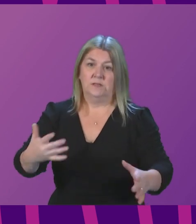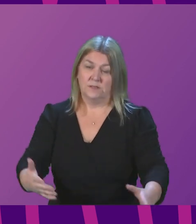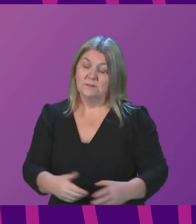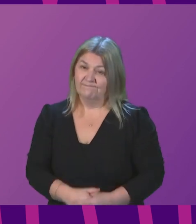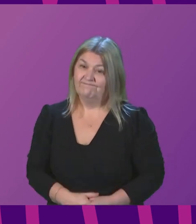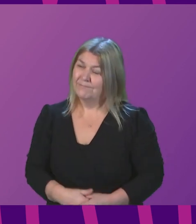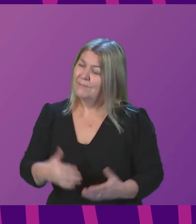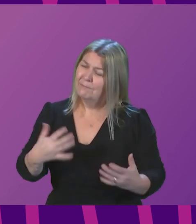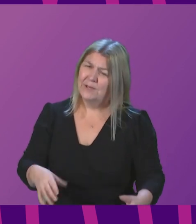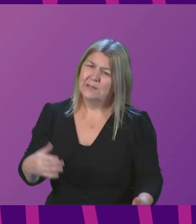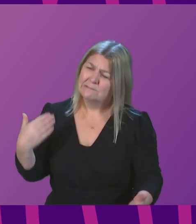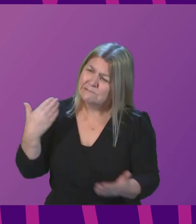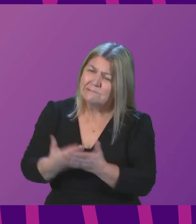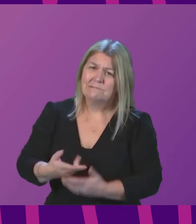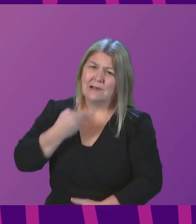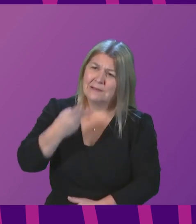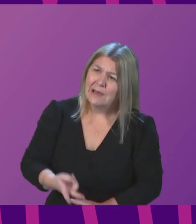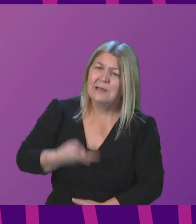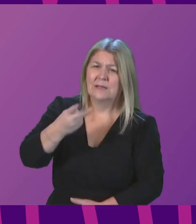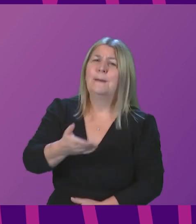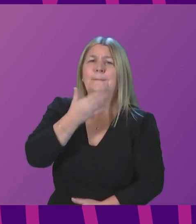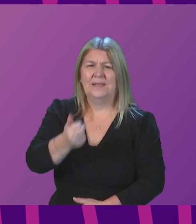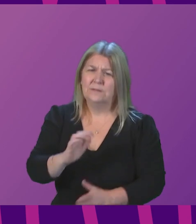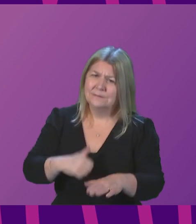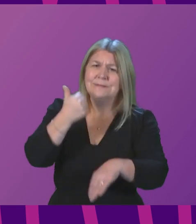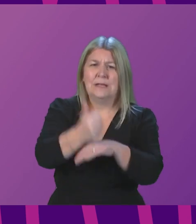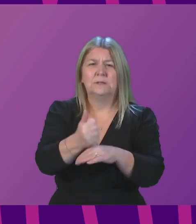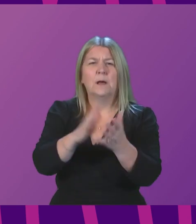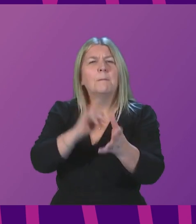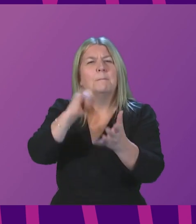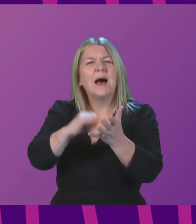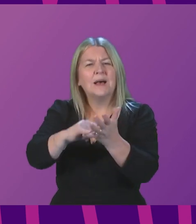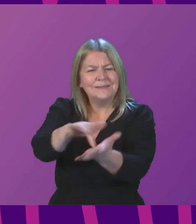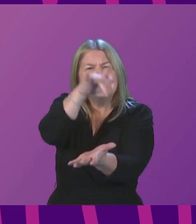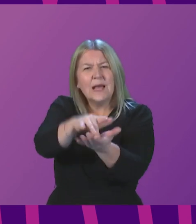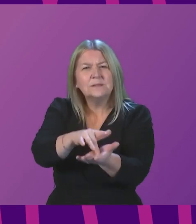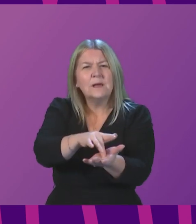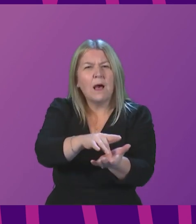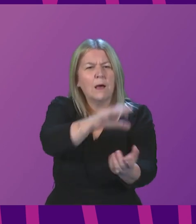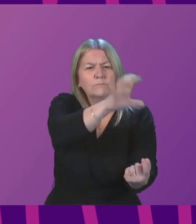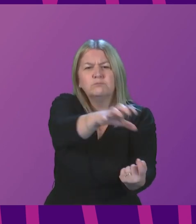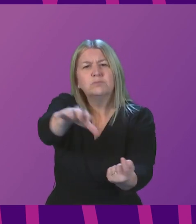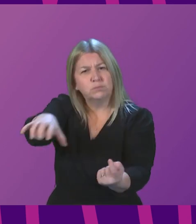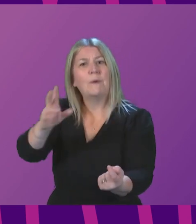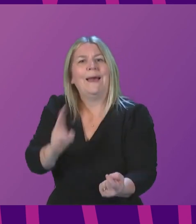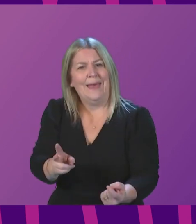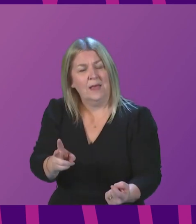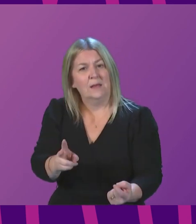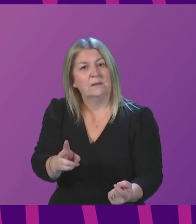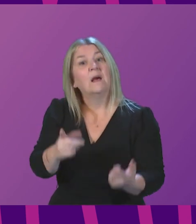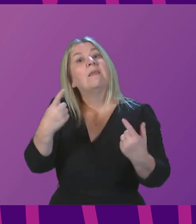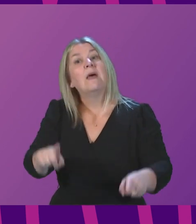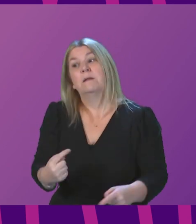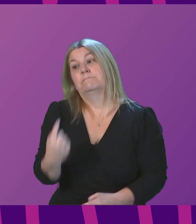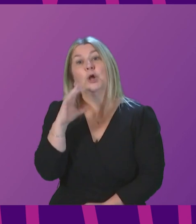calling for the reintroduction of mass vaccination centres. Nicola Sturgeon repeatedly refused until on Tuesday she